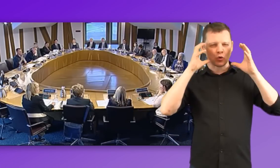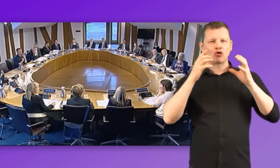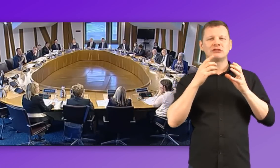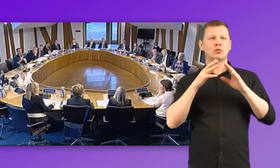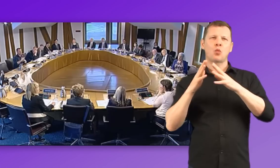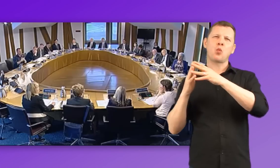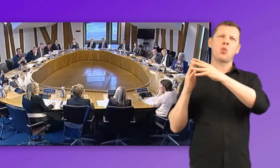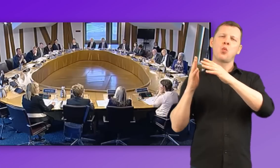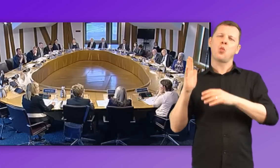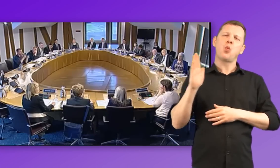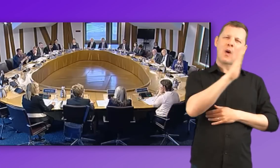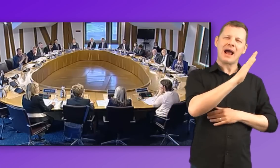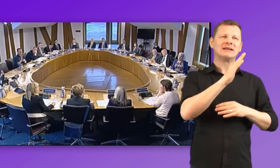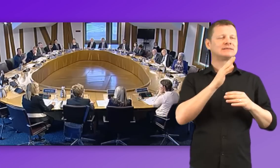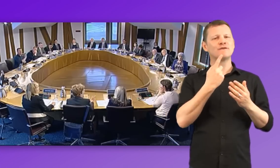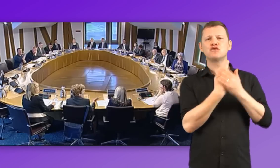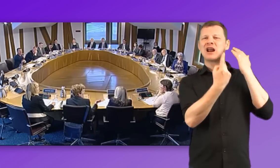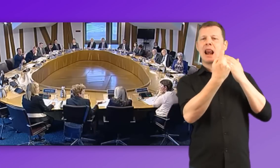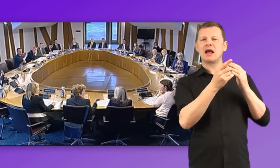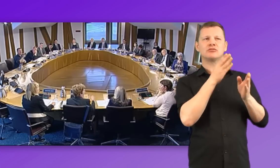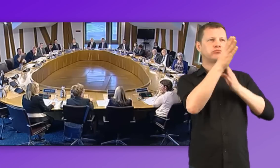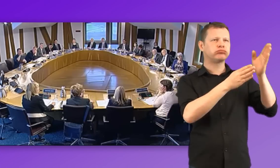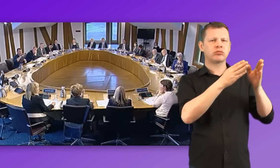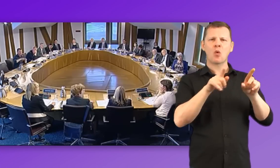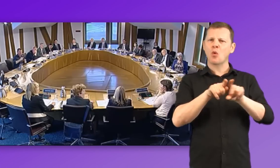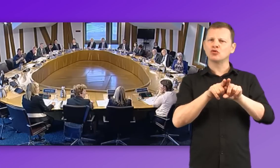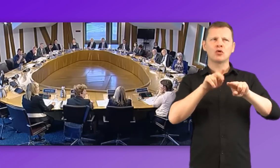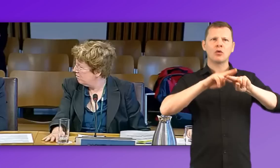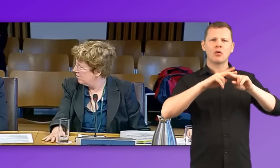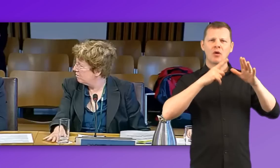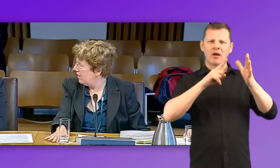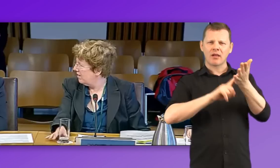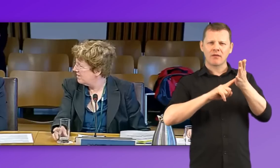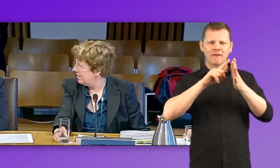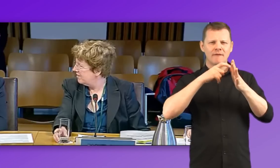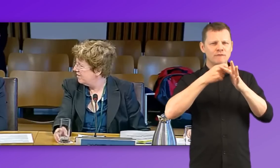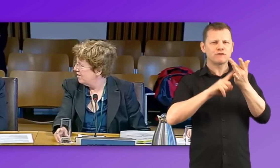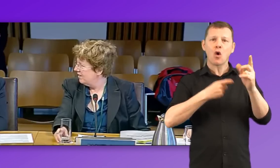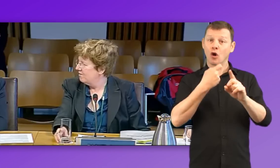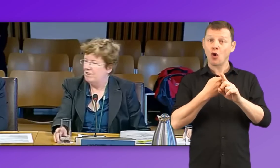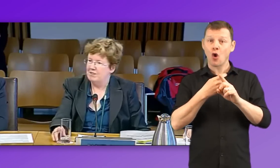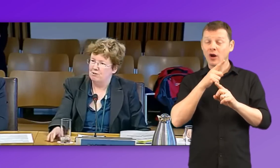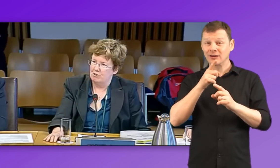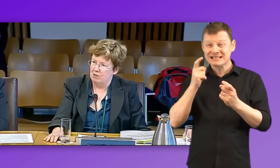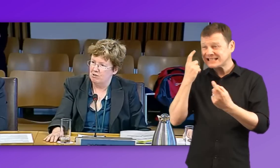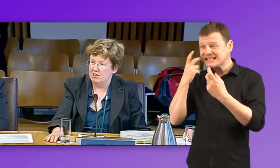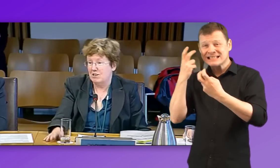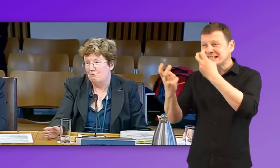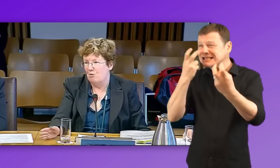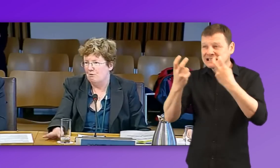authorities in the West. And is that Falkirk has got one. And they've been hard to recruit as well, hasn't it? Yes. Very difficult to recruit because there's so few of